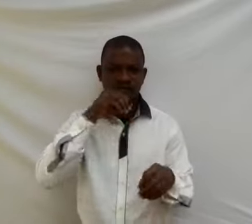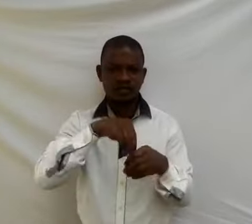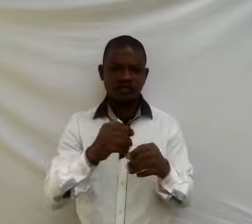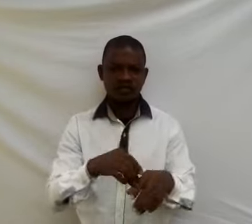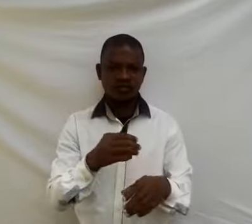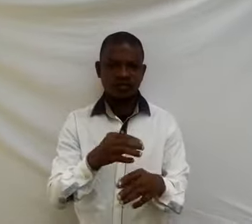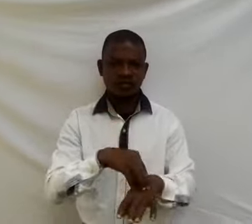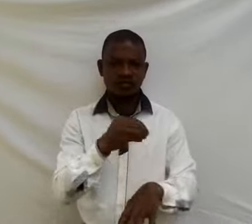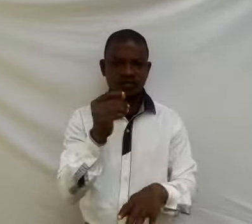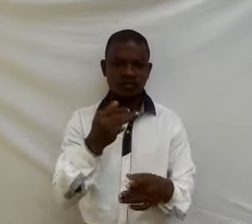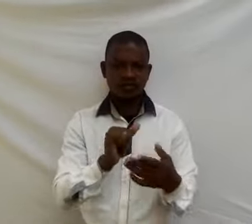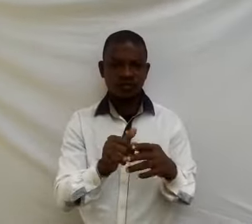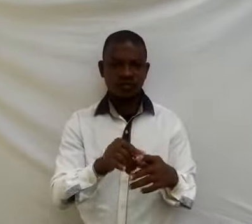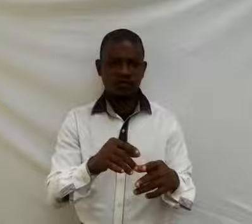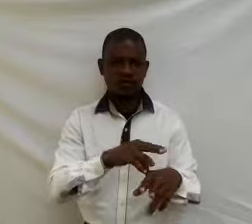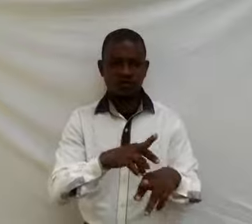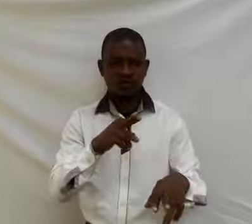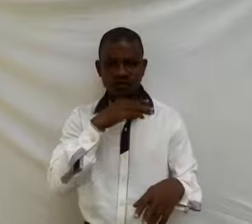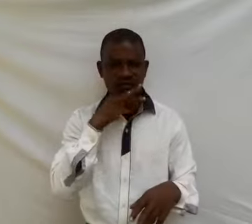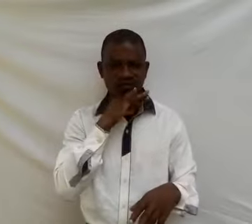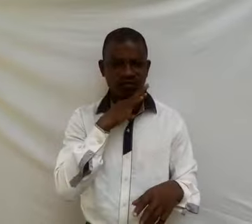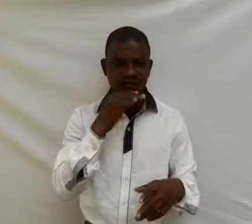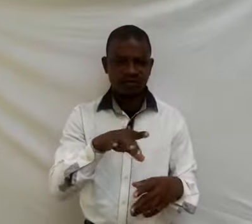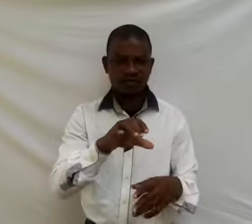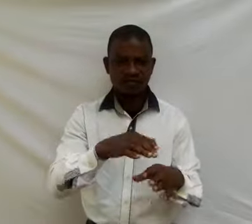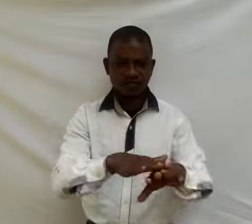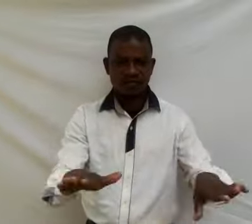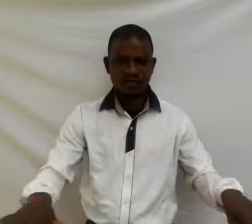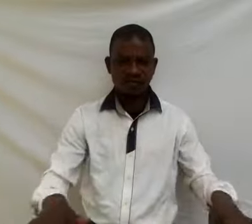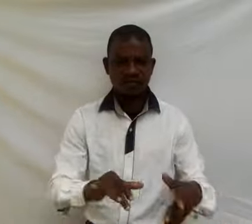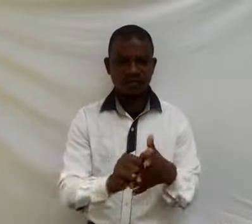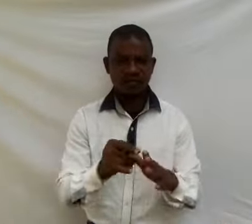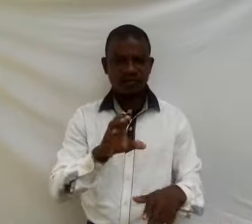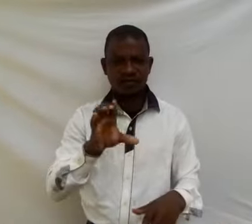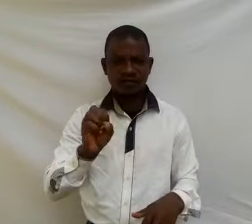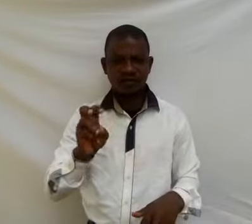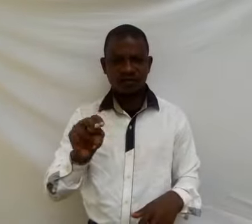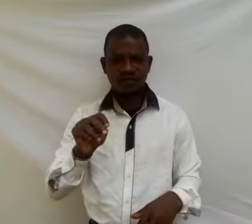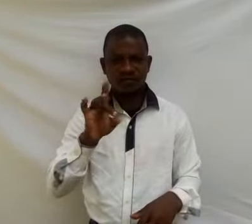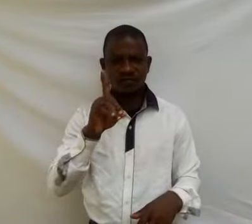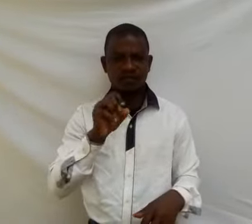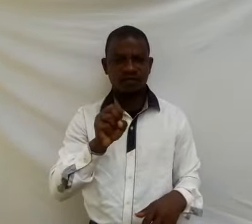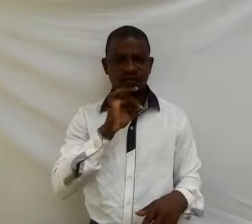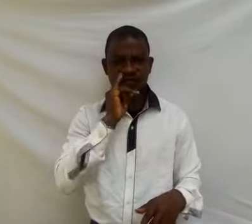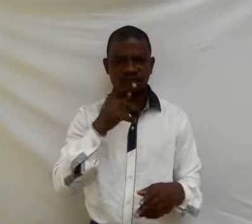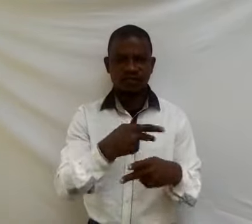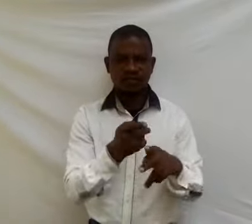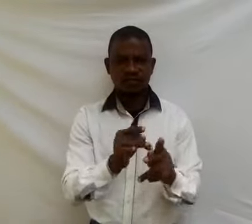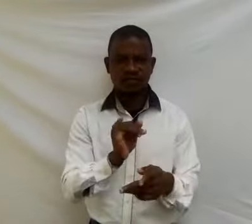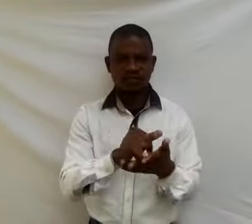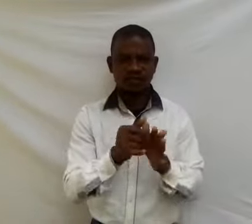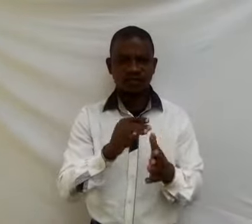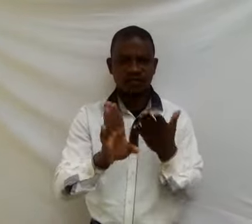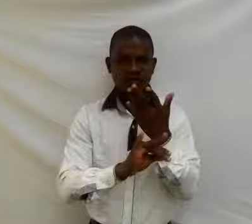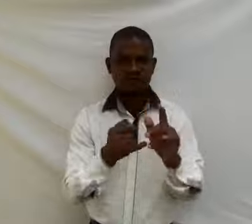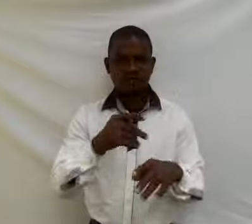or rock surface. Condensation is the process by which water vapor